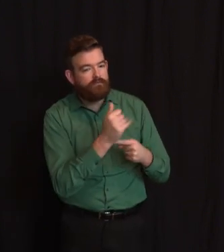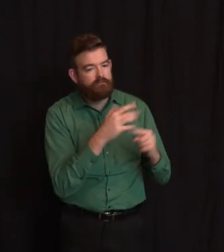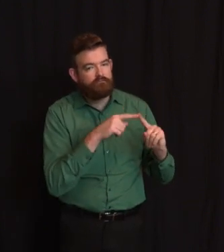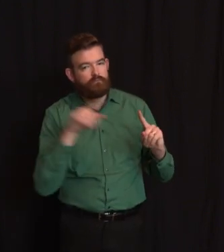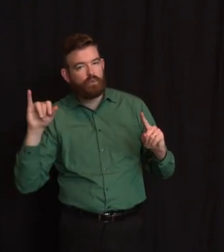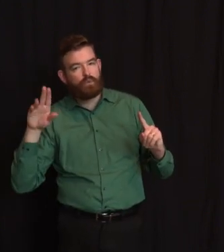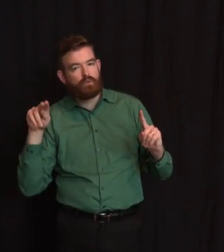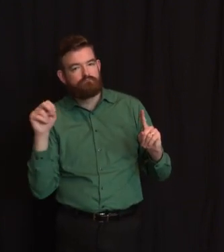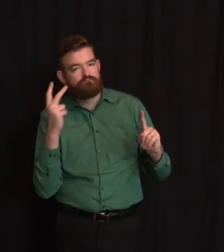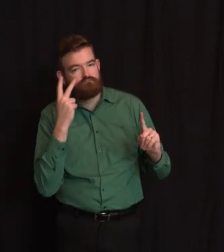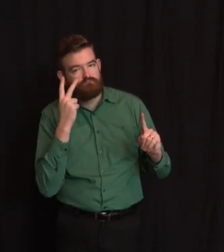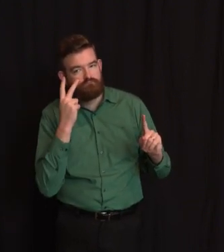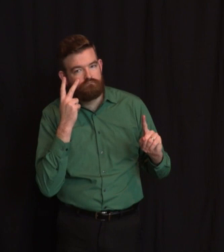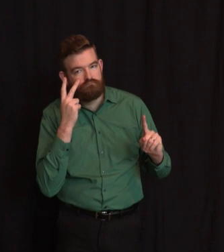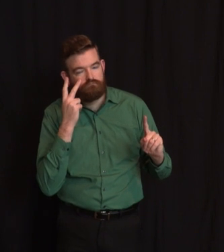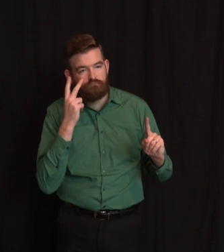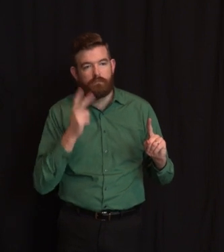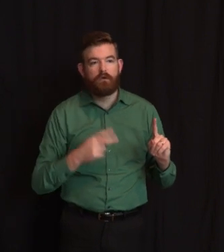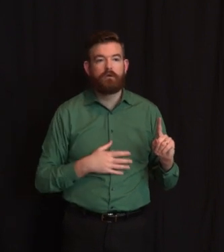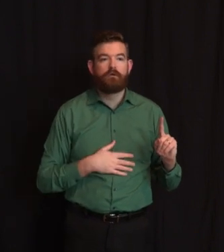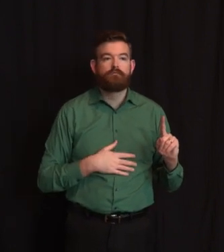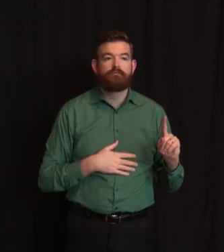Thank you. Sir, in the back, do you have one? Hold on.